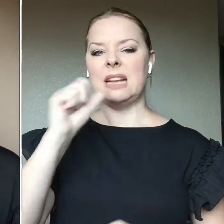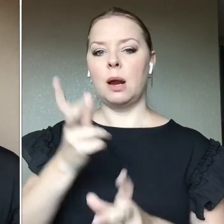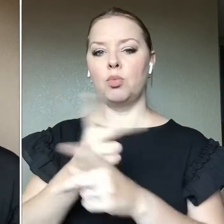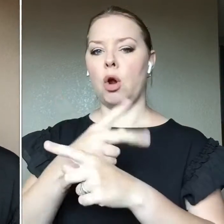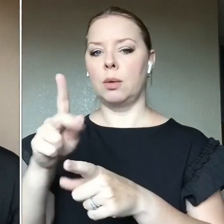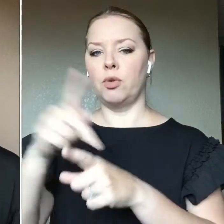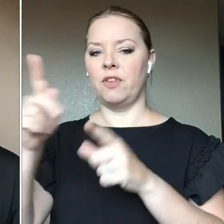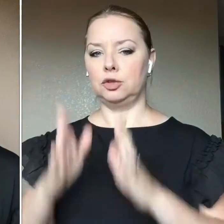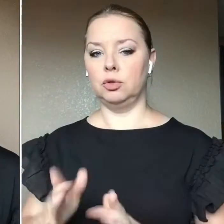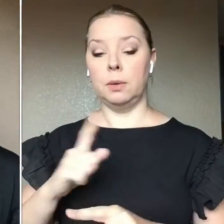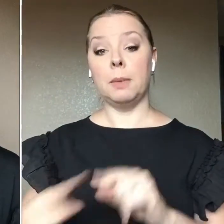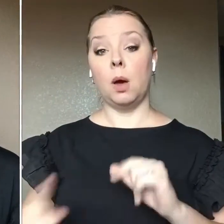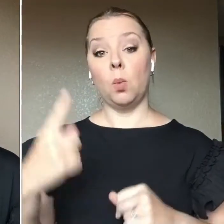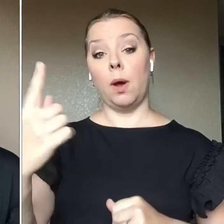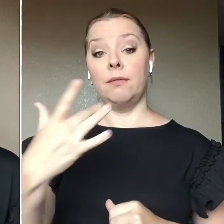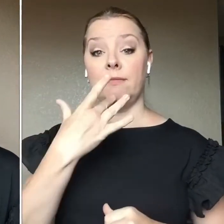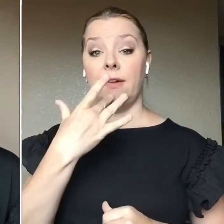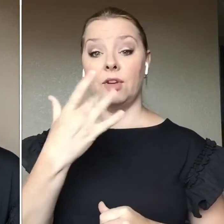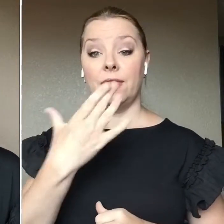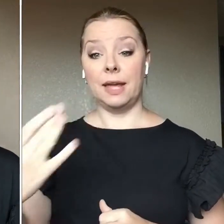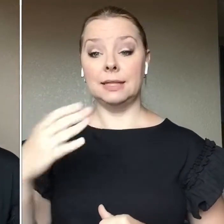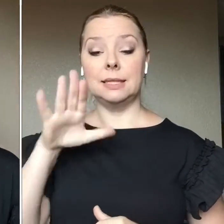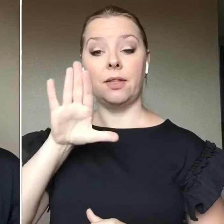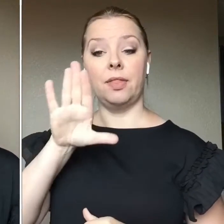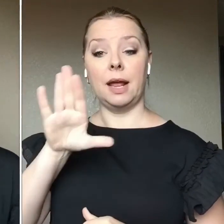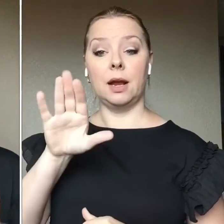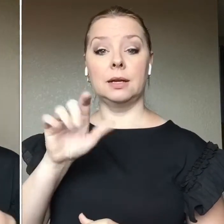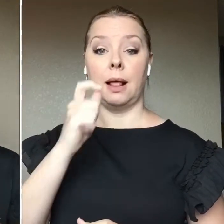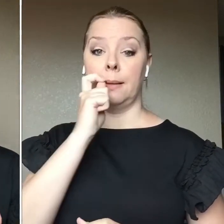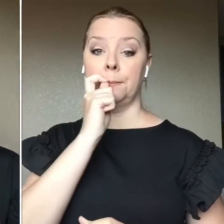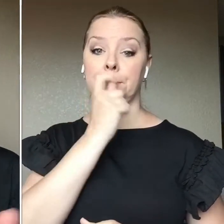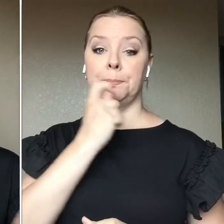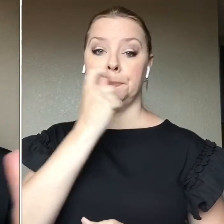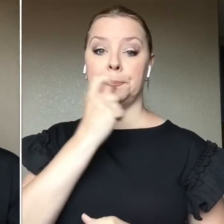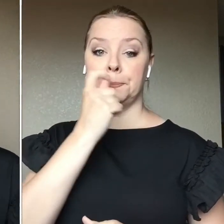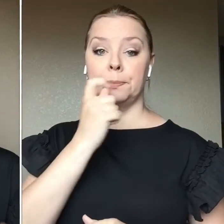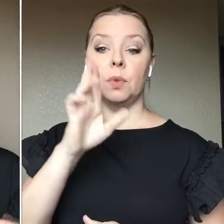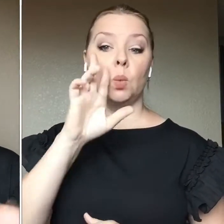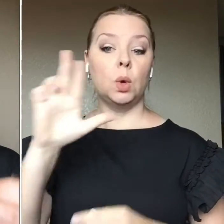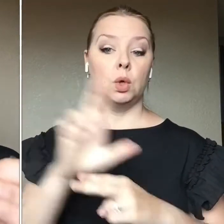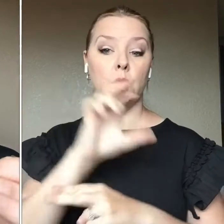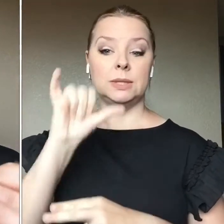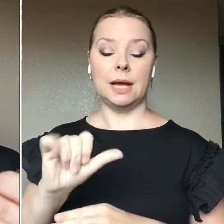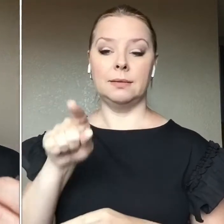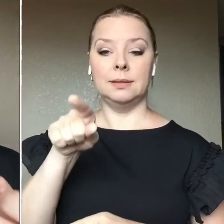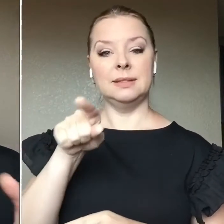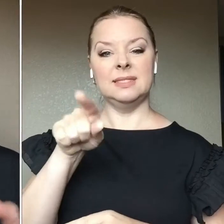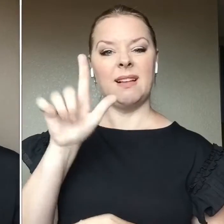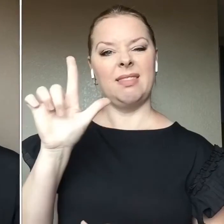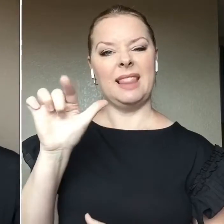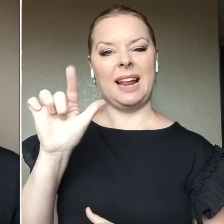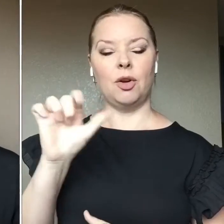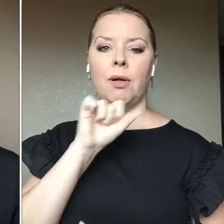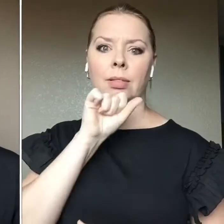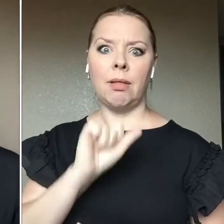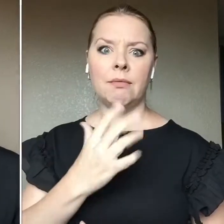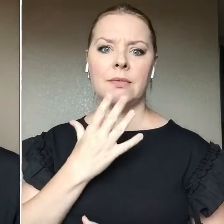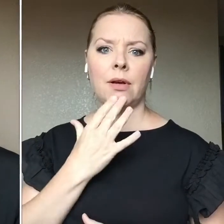but one of my favorite things is their lipsticks. So we're going to be using this one a little bit later. I love this color. Like how